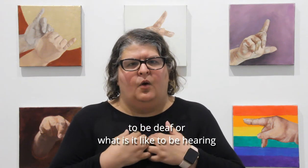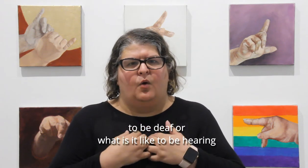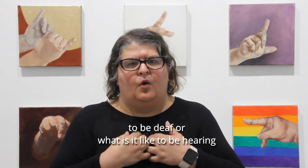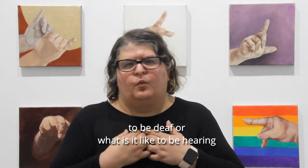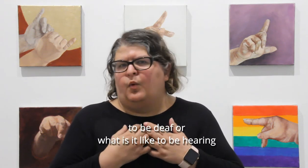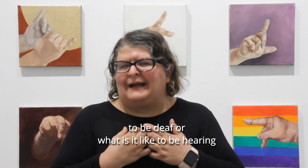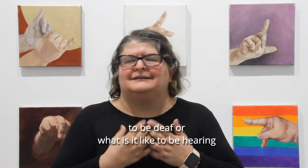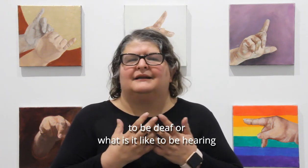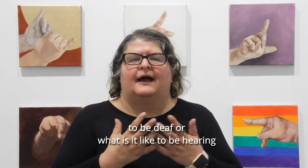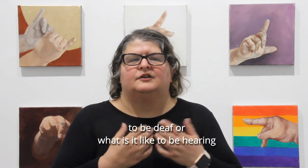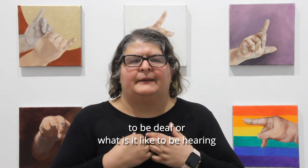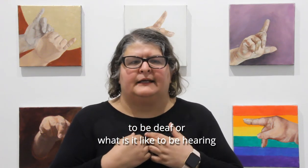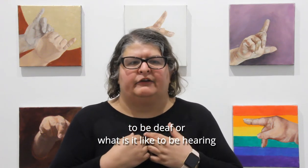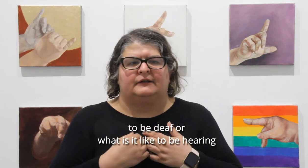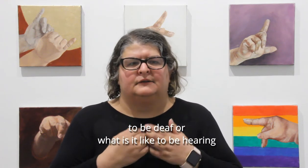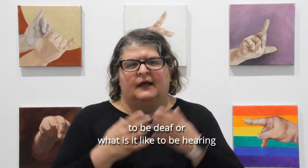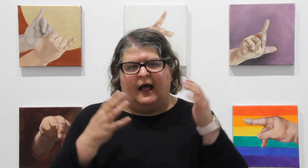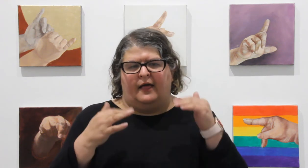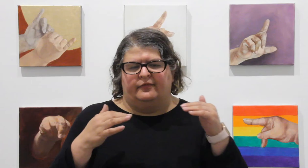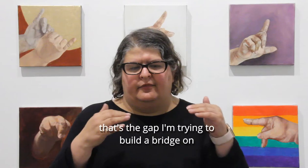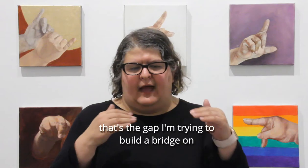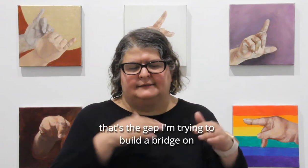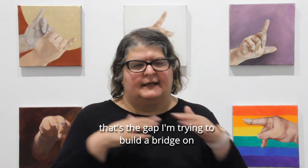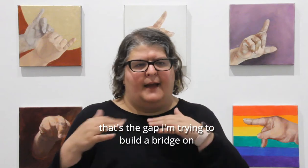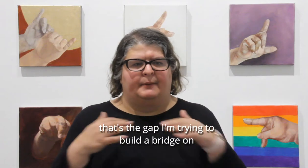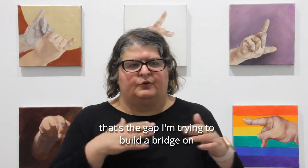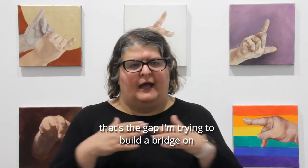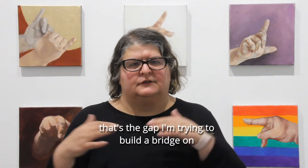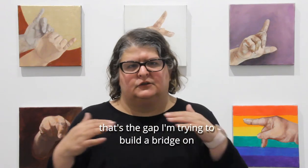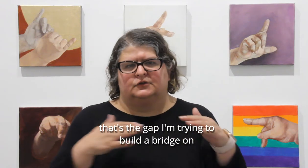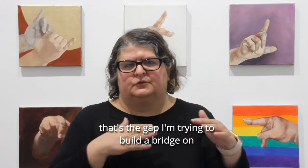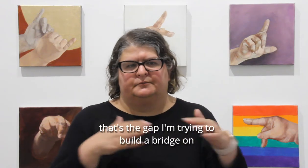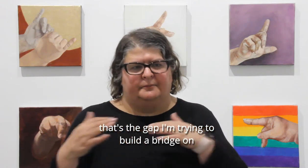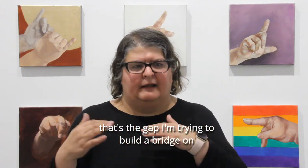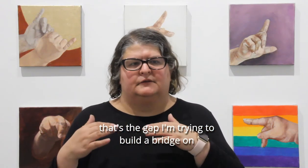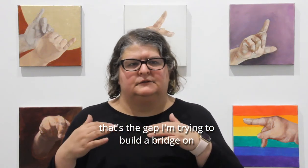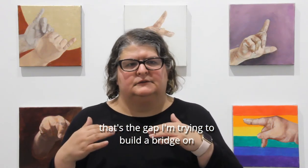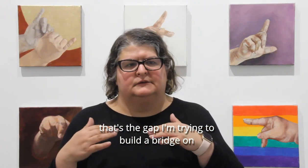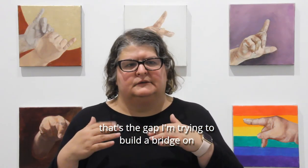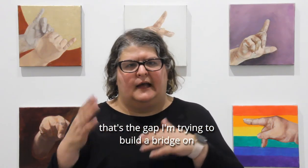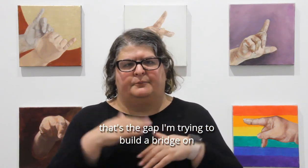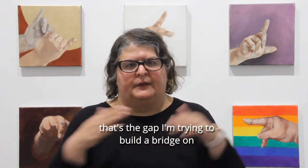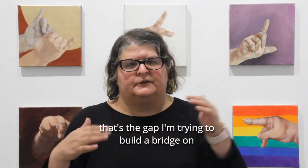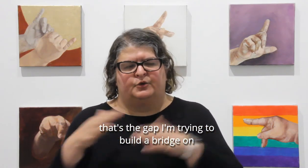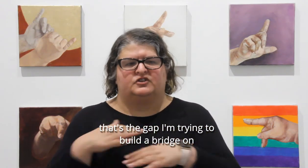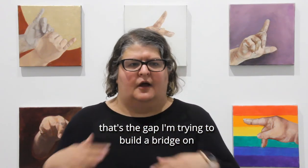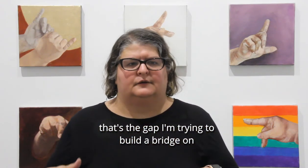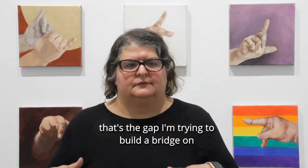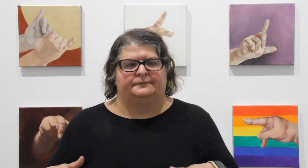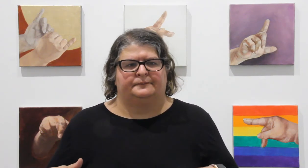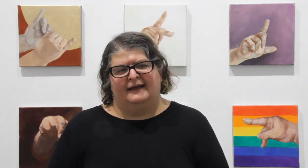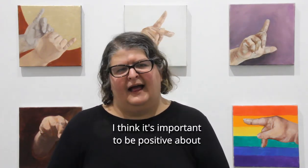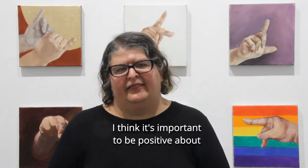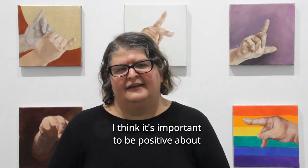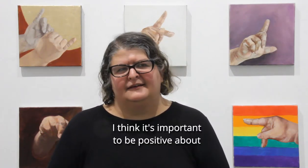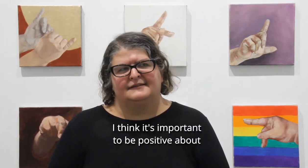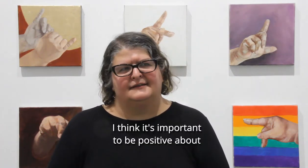Or what is it like to be hearing? Um, that's the gap I'm trying to build, um, build the bridge on. I think it's